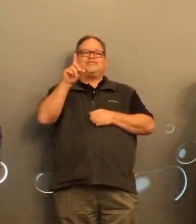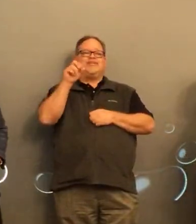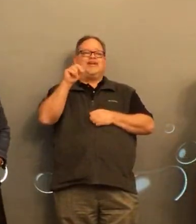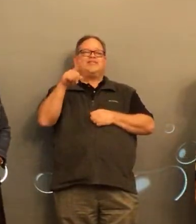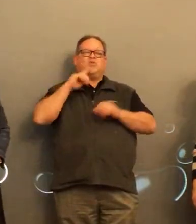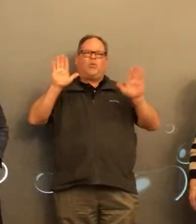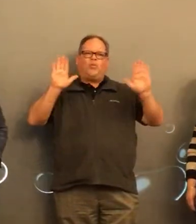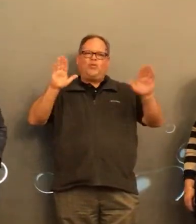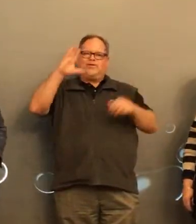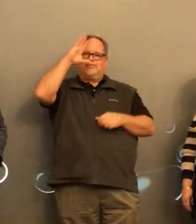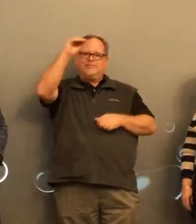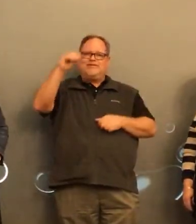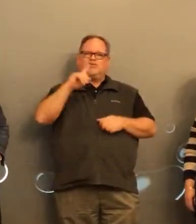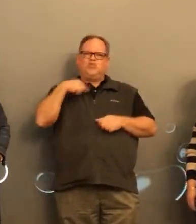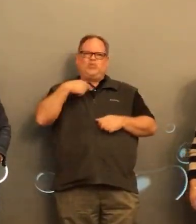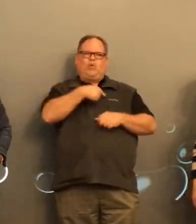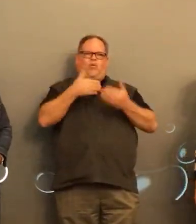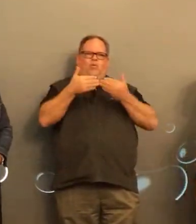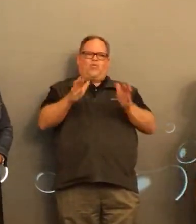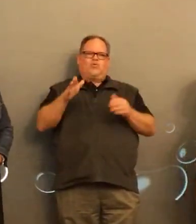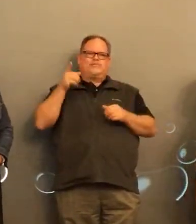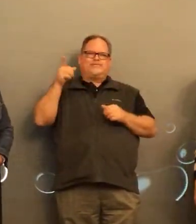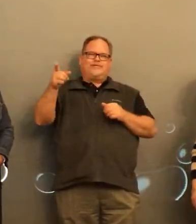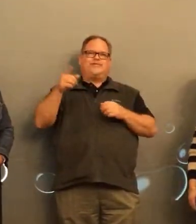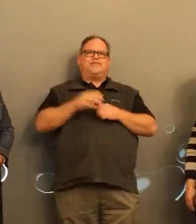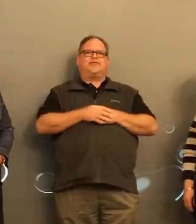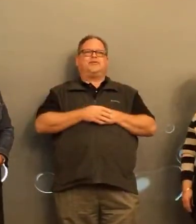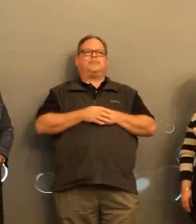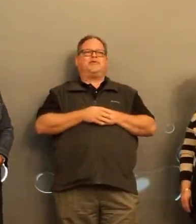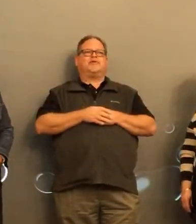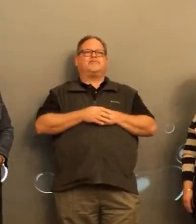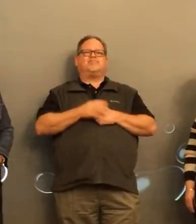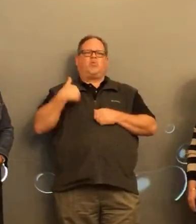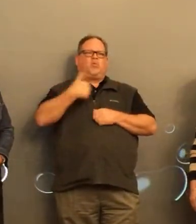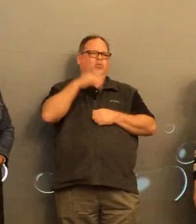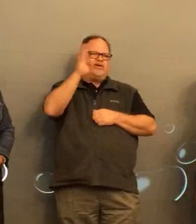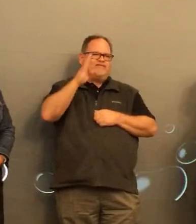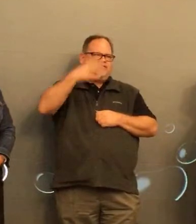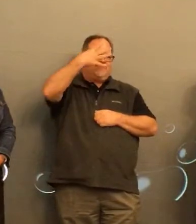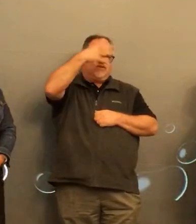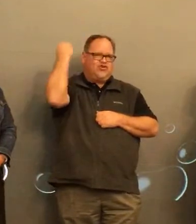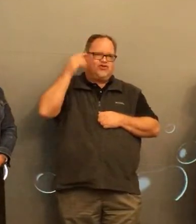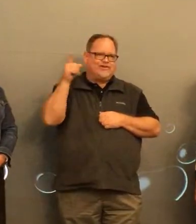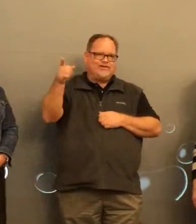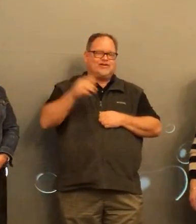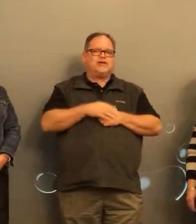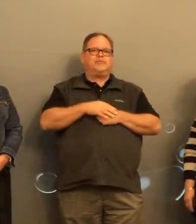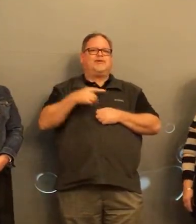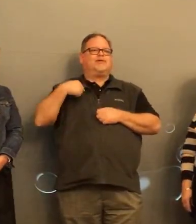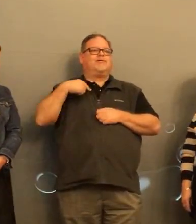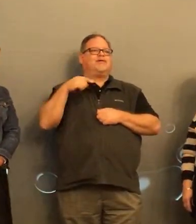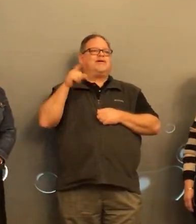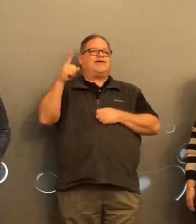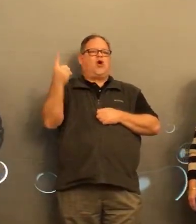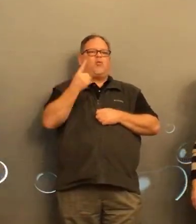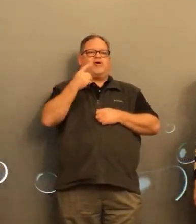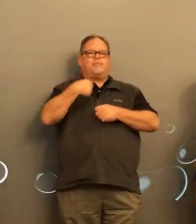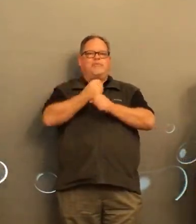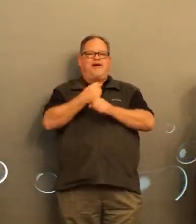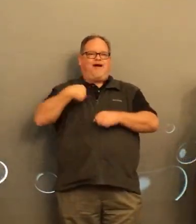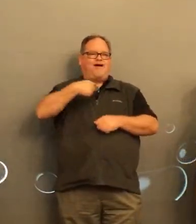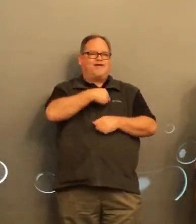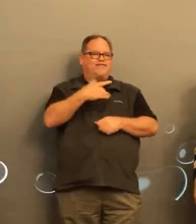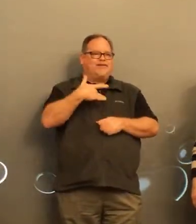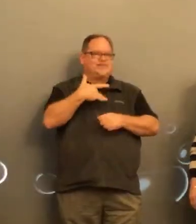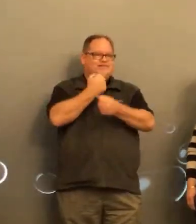this is hard don was such an awesome man what a huge loss he will never be forgotten